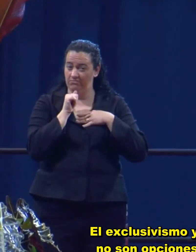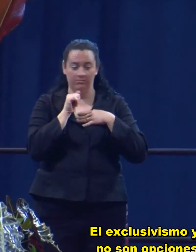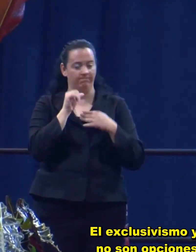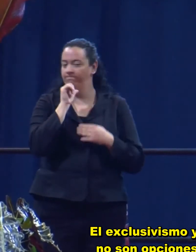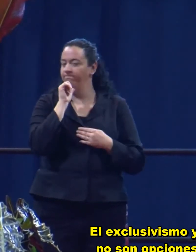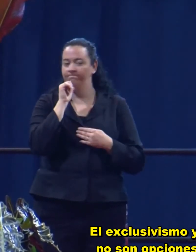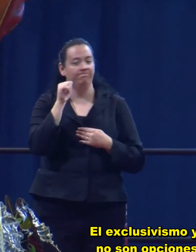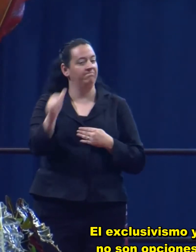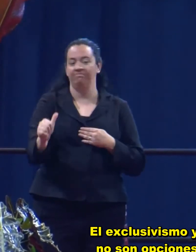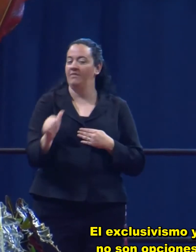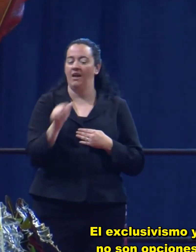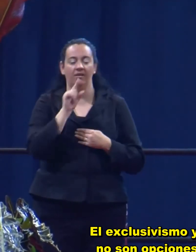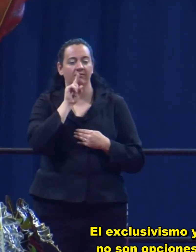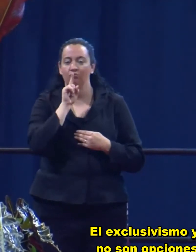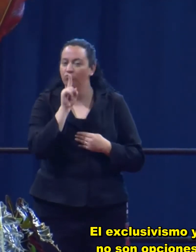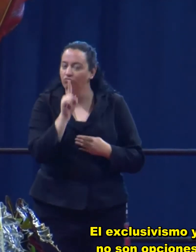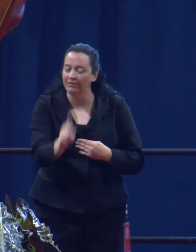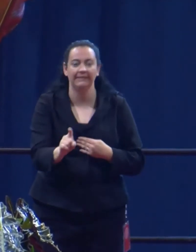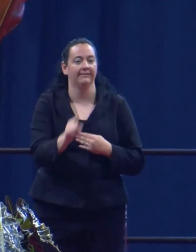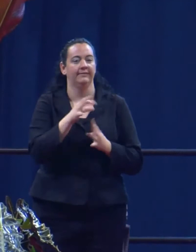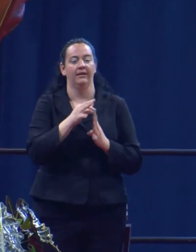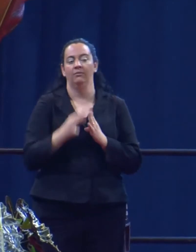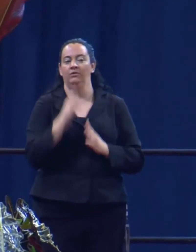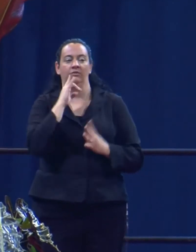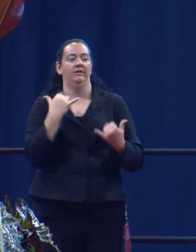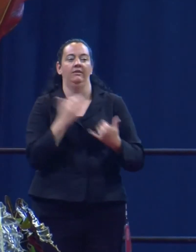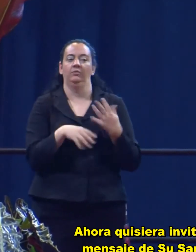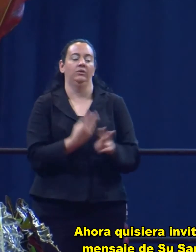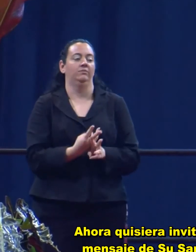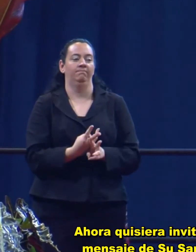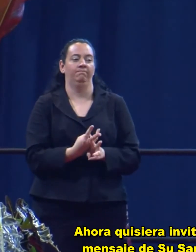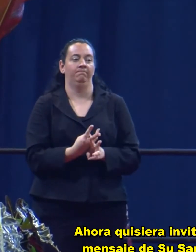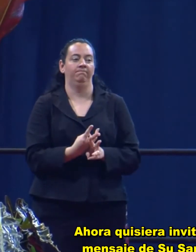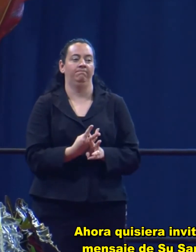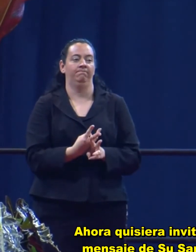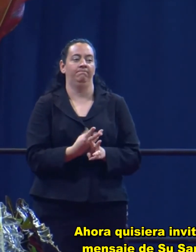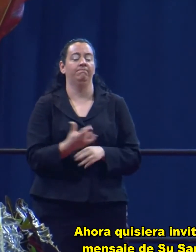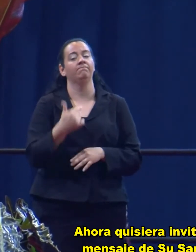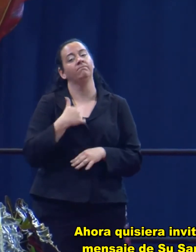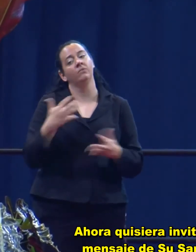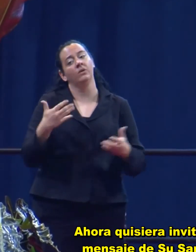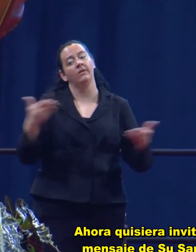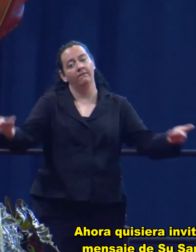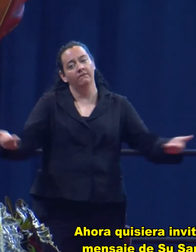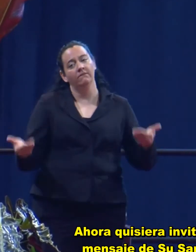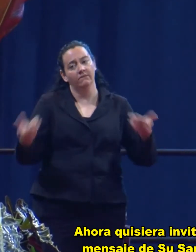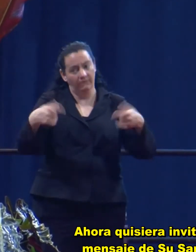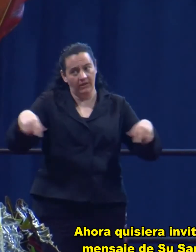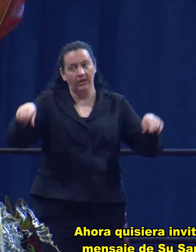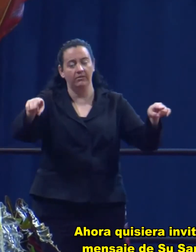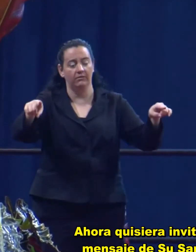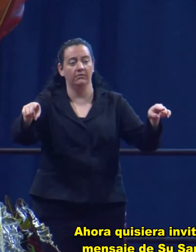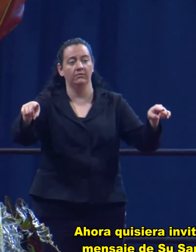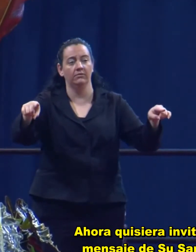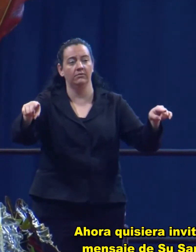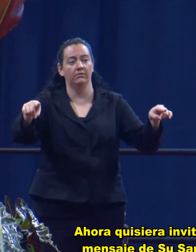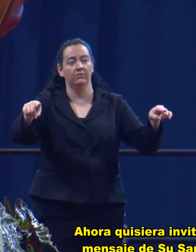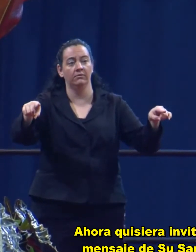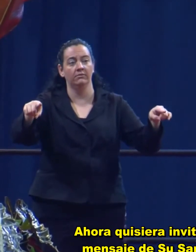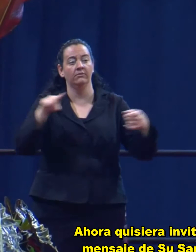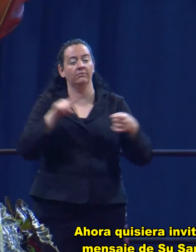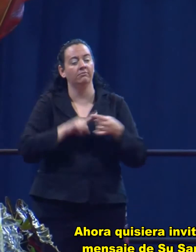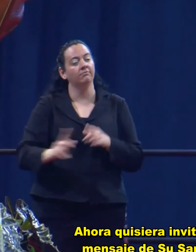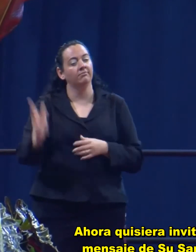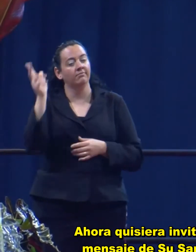viable options in today's world. I would like to invite you all now to